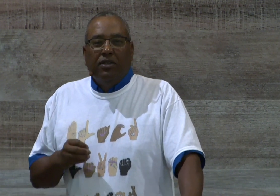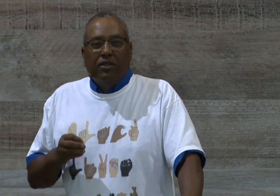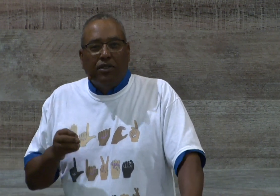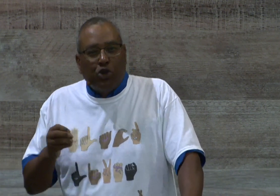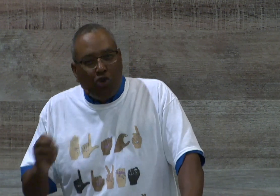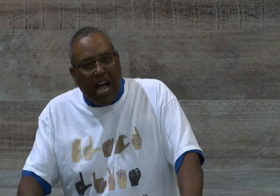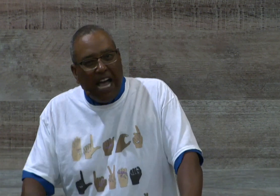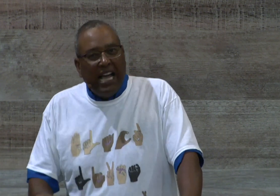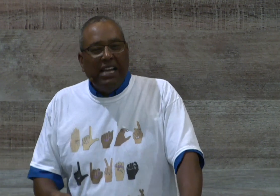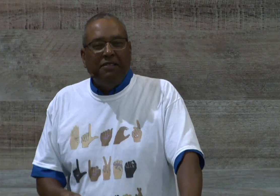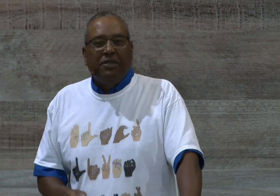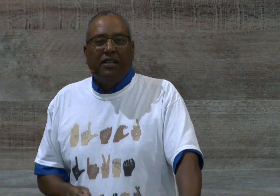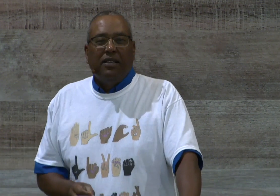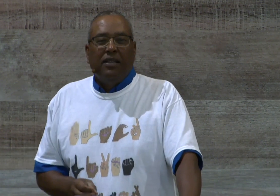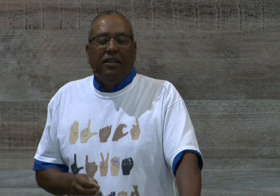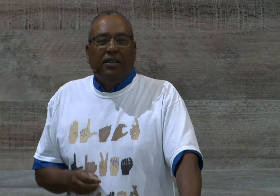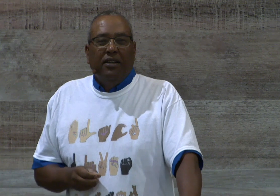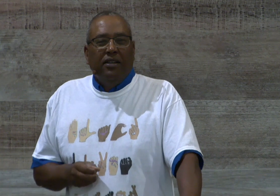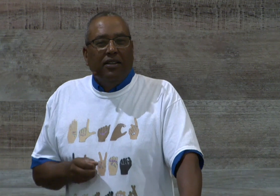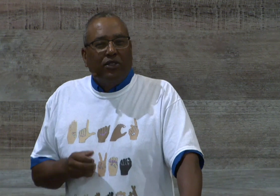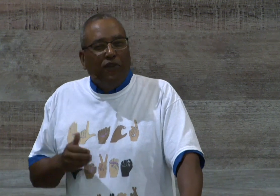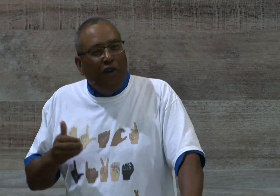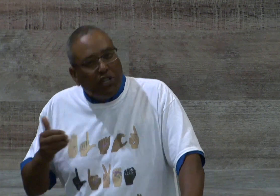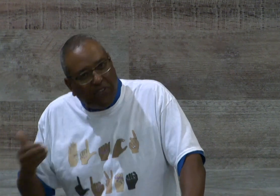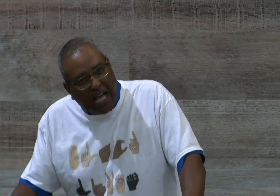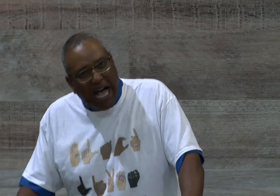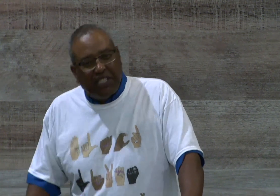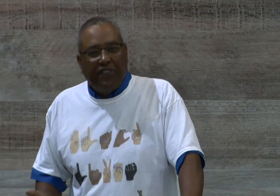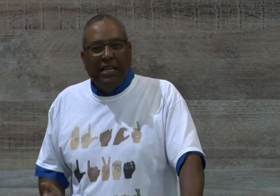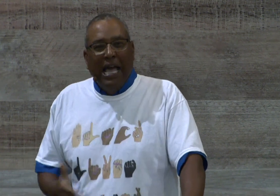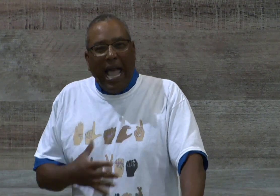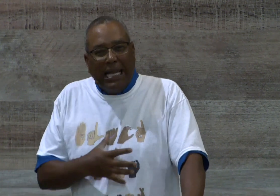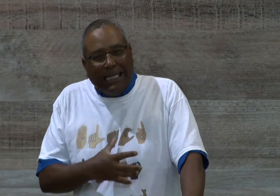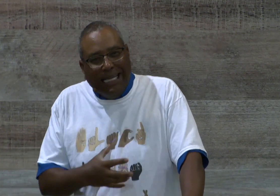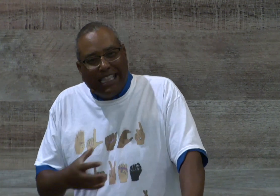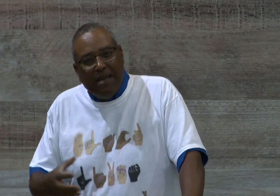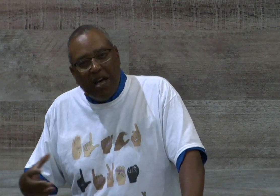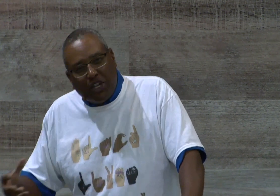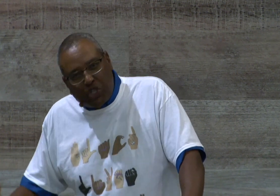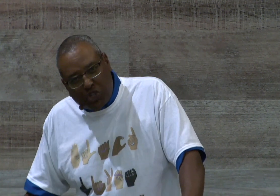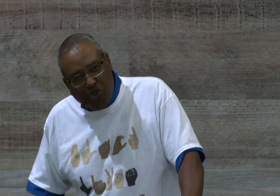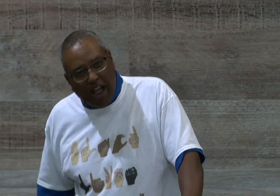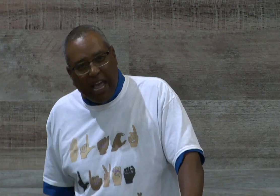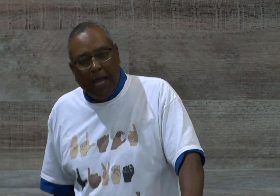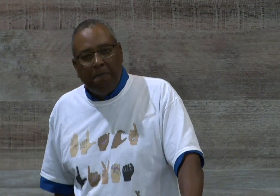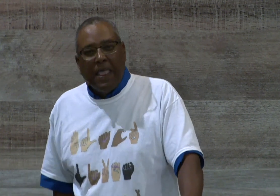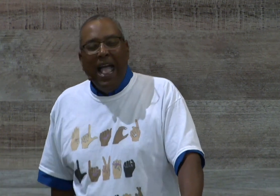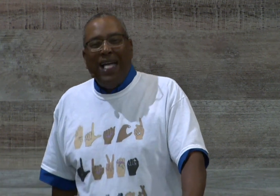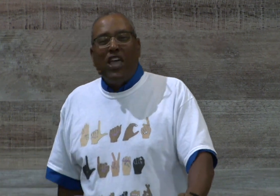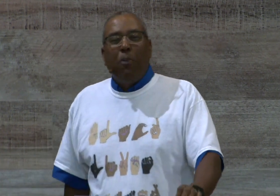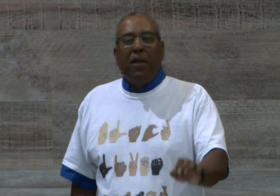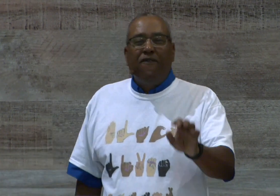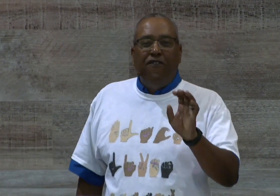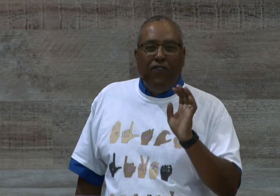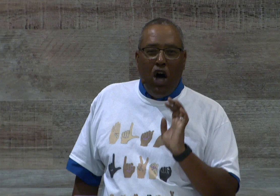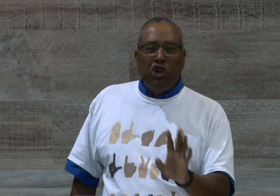through crime, through false philosophy and lead them astray and they'll be vulnerable